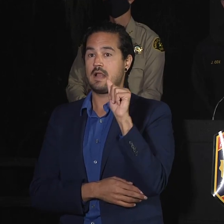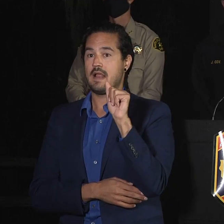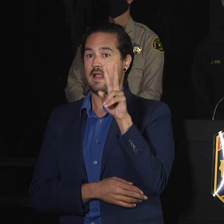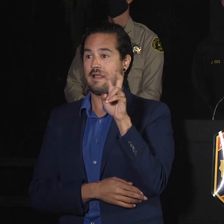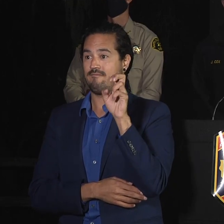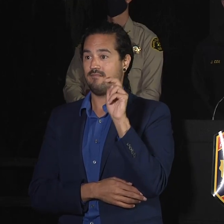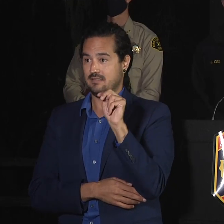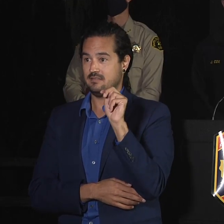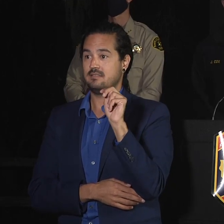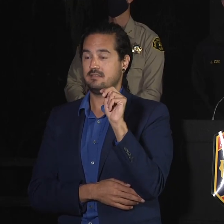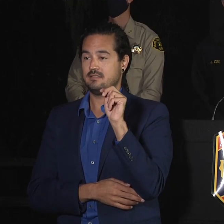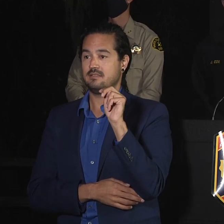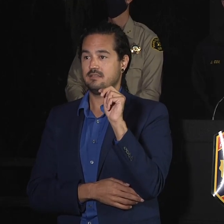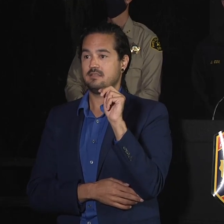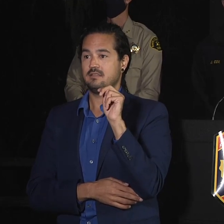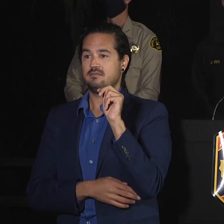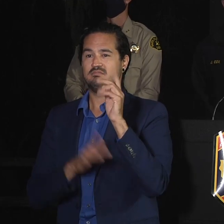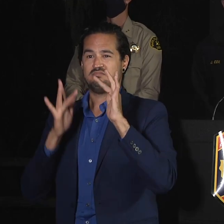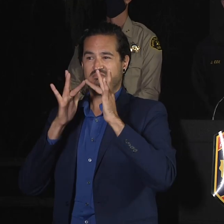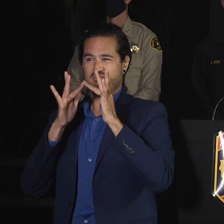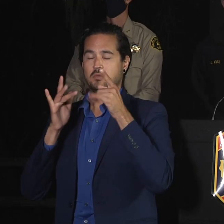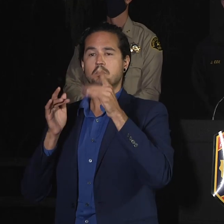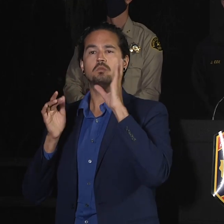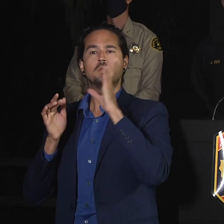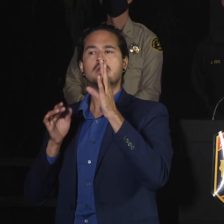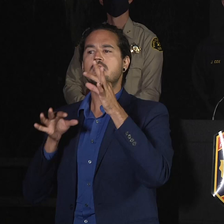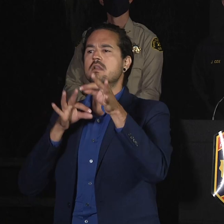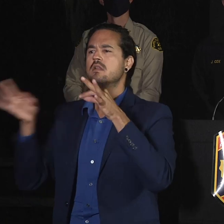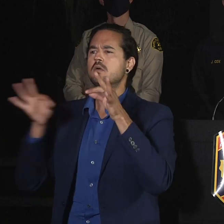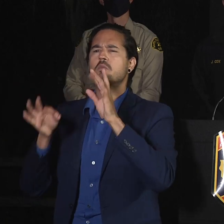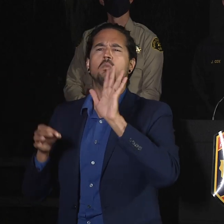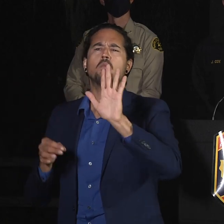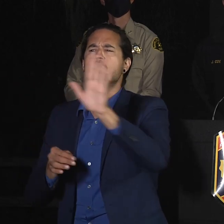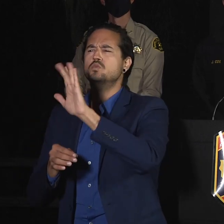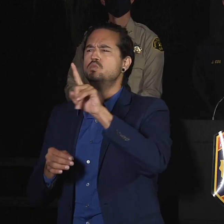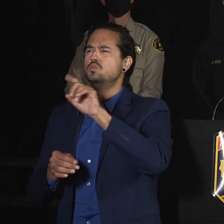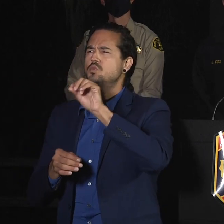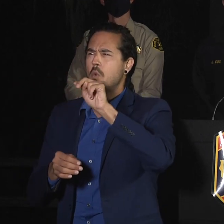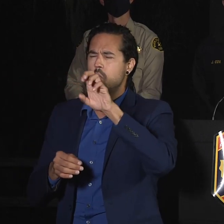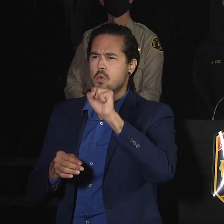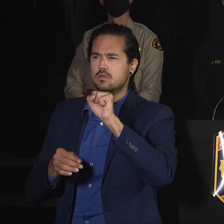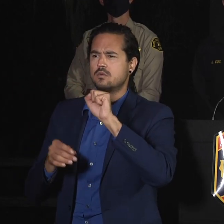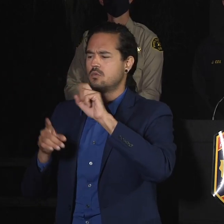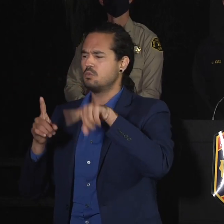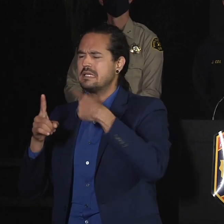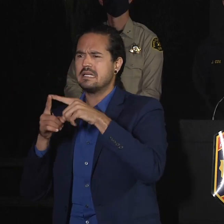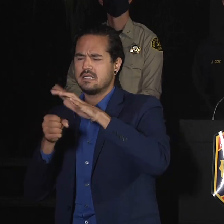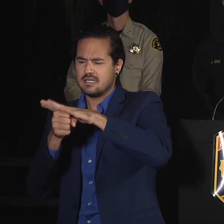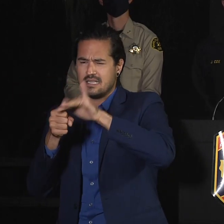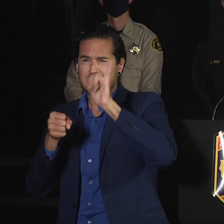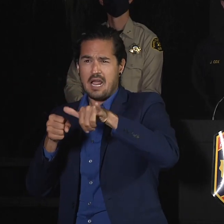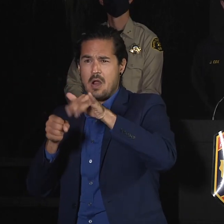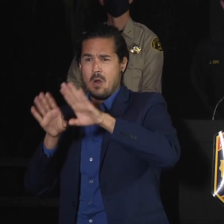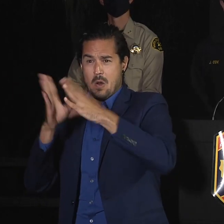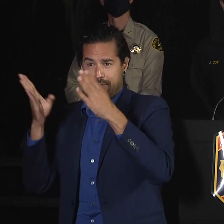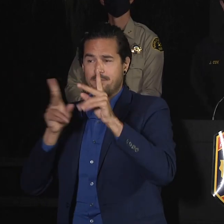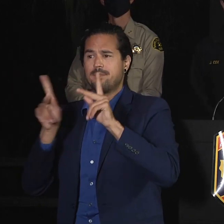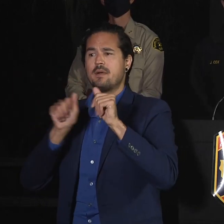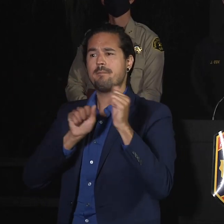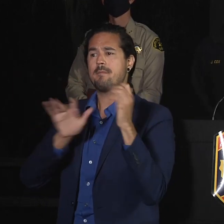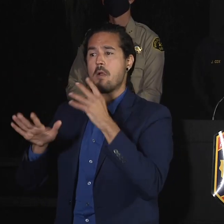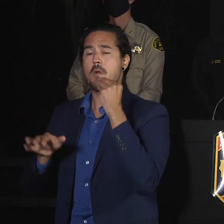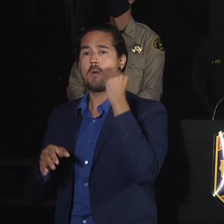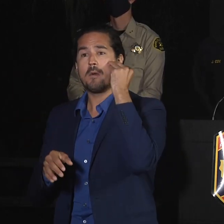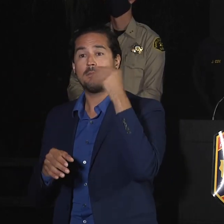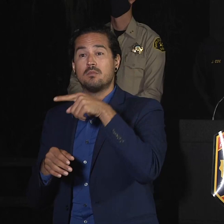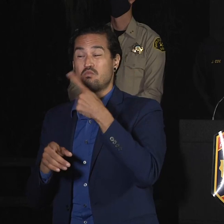repopulated. And as those zones are repopulated, you will see that the zone will go from red to green to indicate that that is